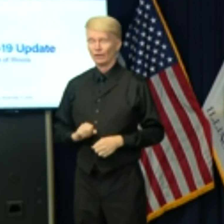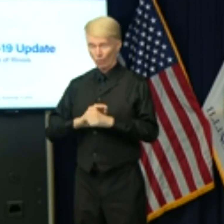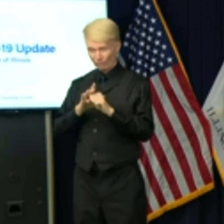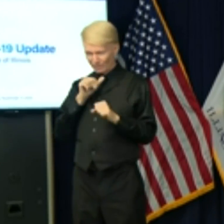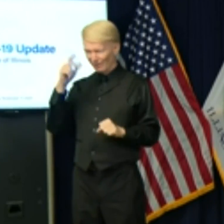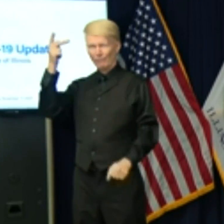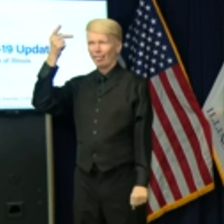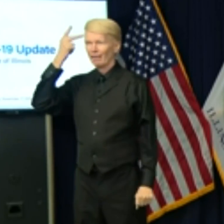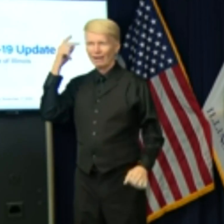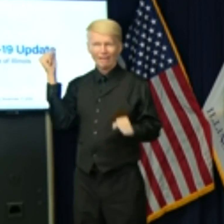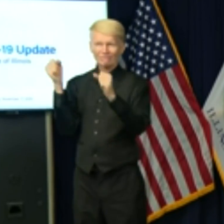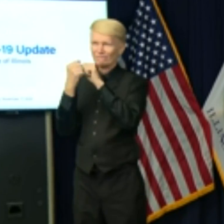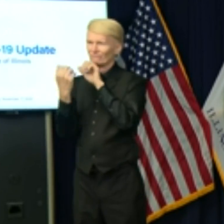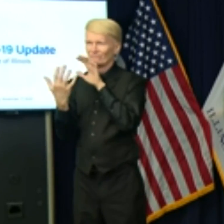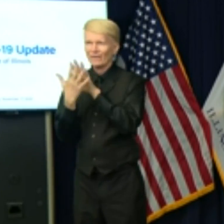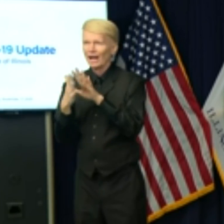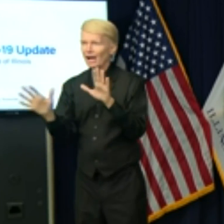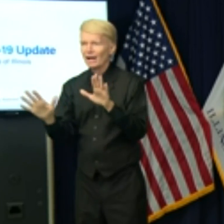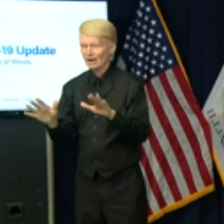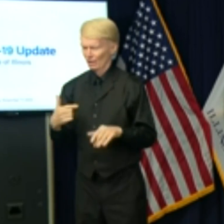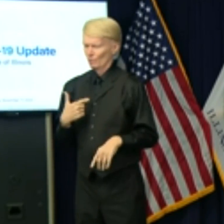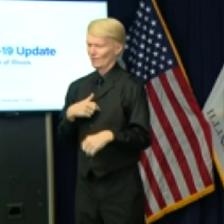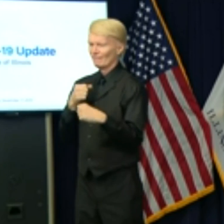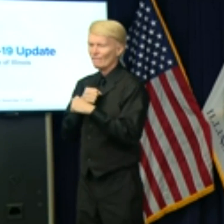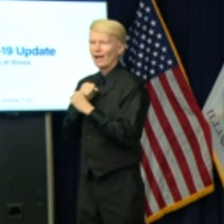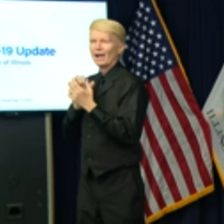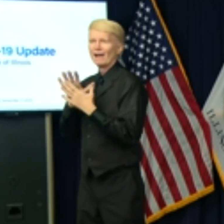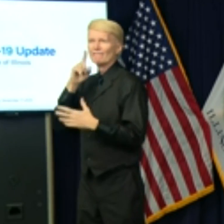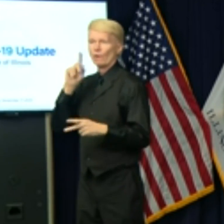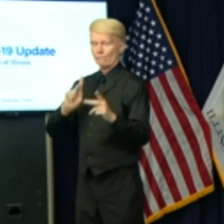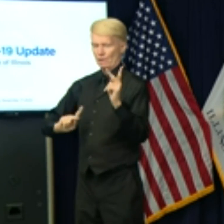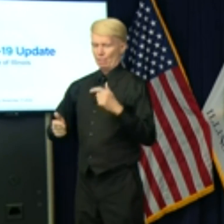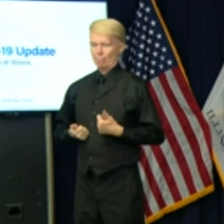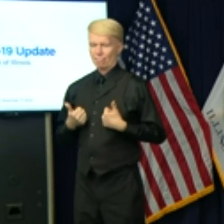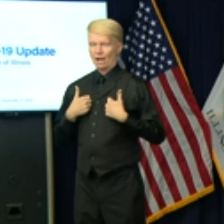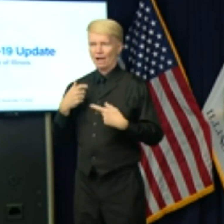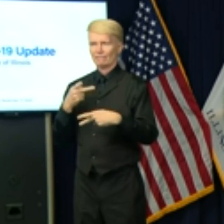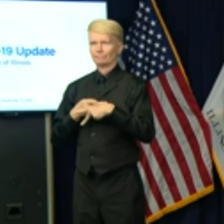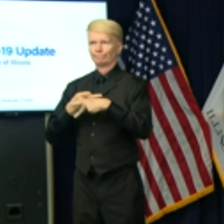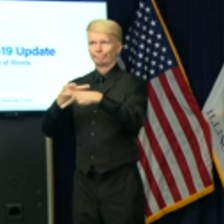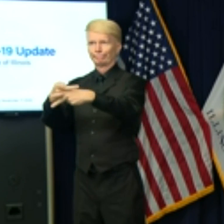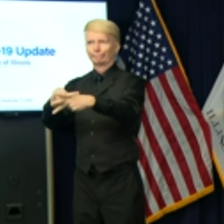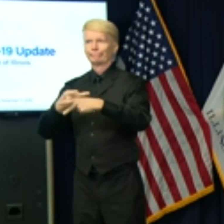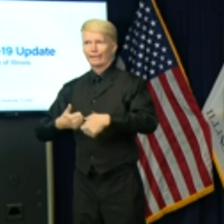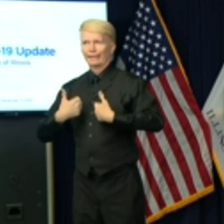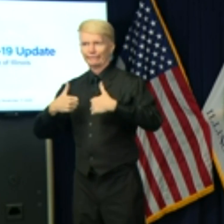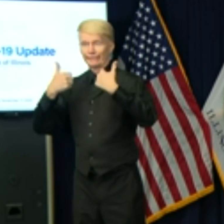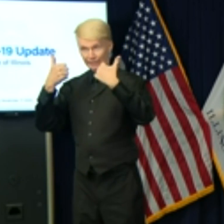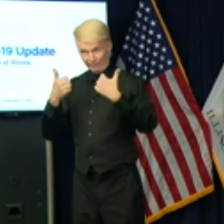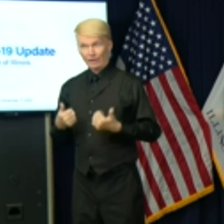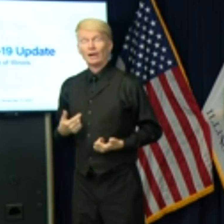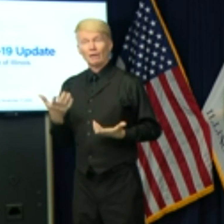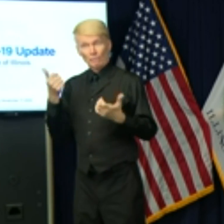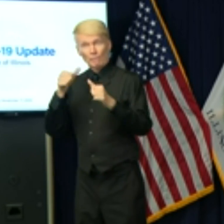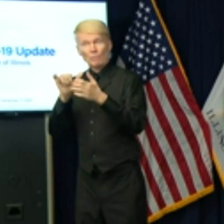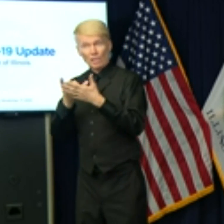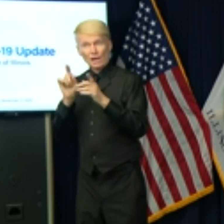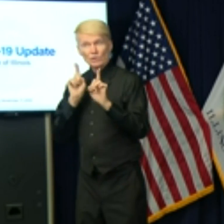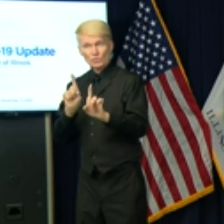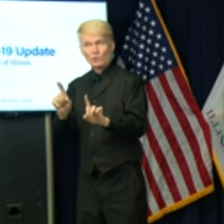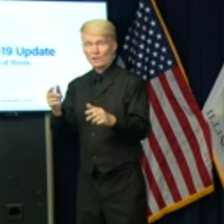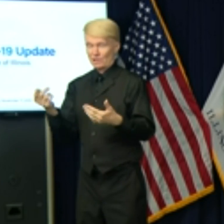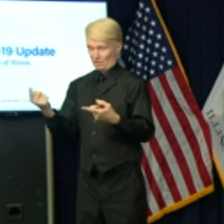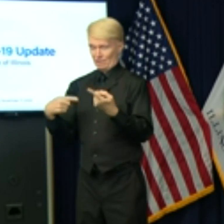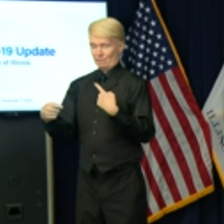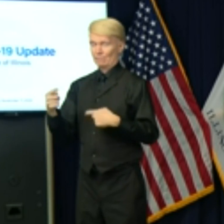This is a fight to save people's lives. Let's remember that as we enter the holiday season. And now I'd be happy to take questions from